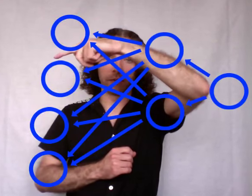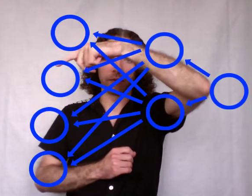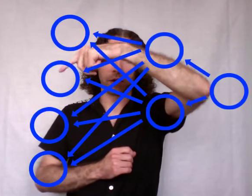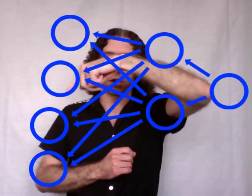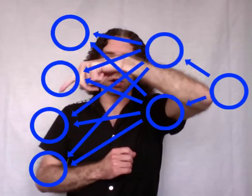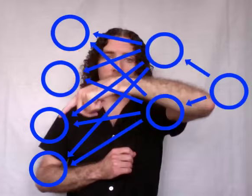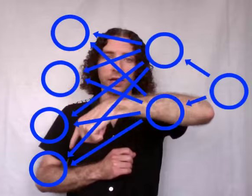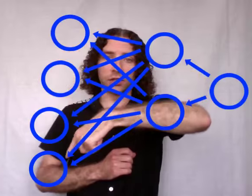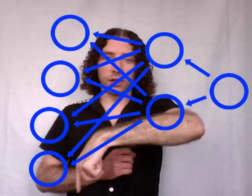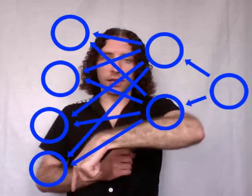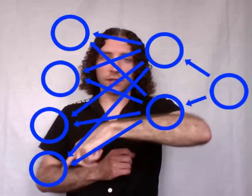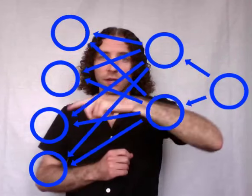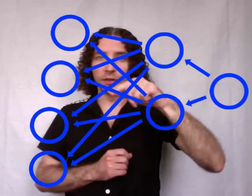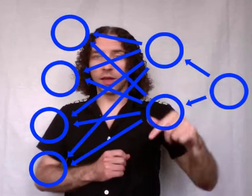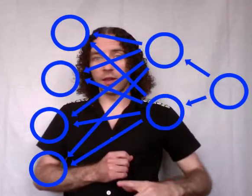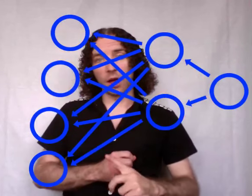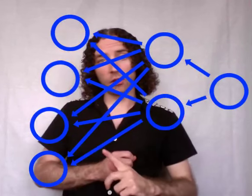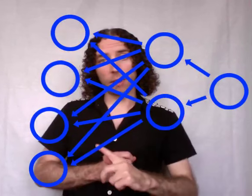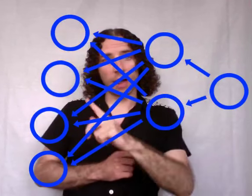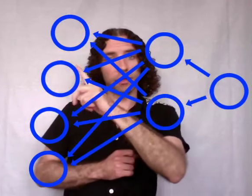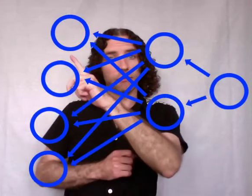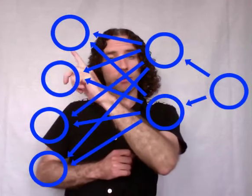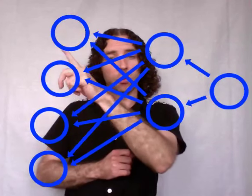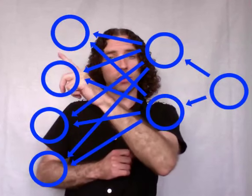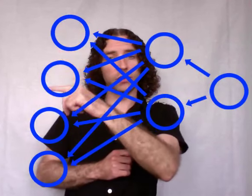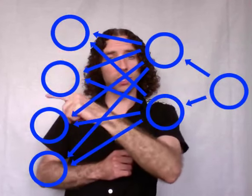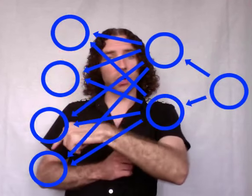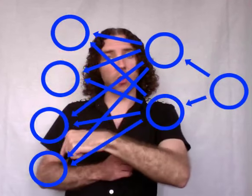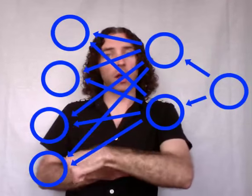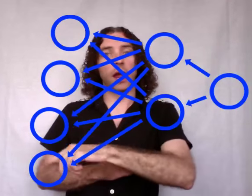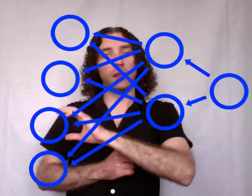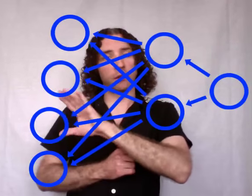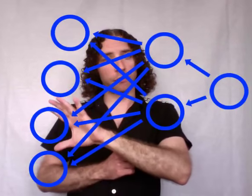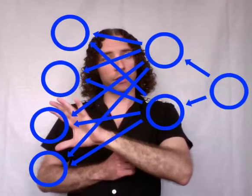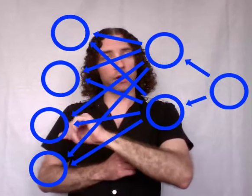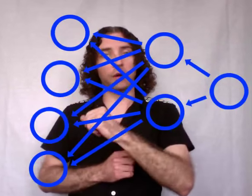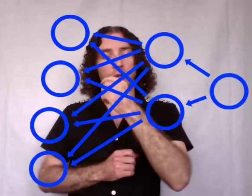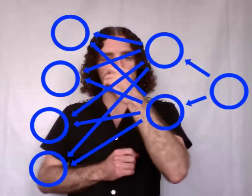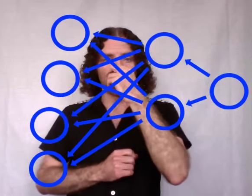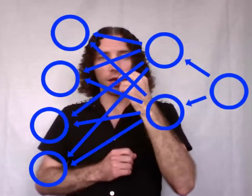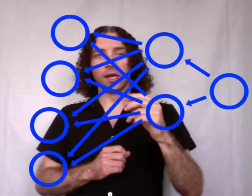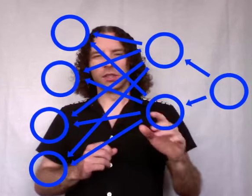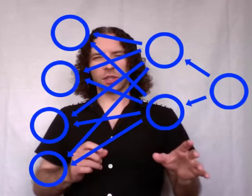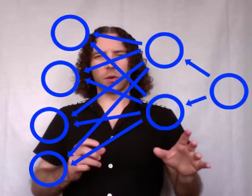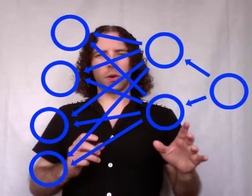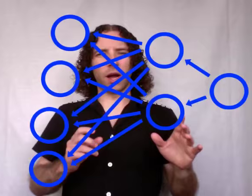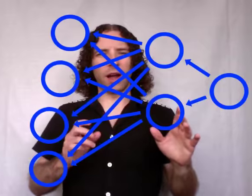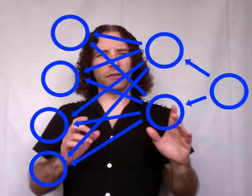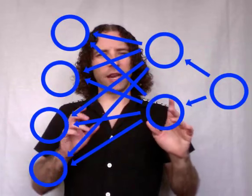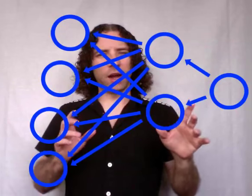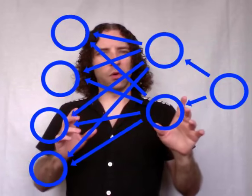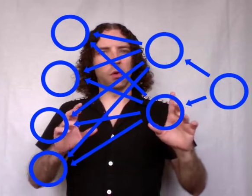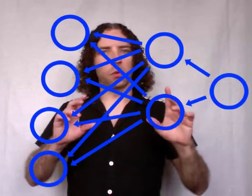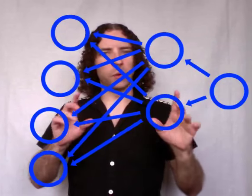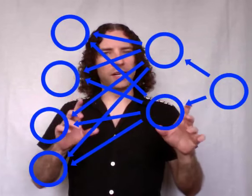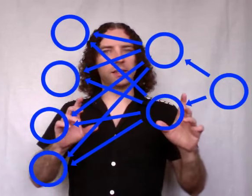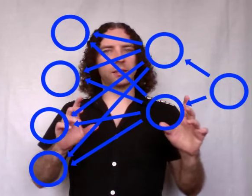on each of these. Then the other path from one to zero. And then free those. So, I've now written to